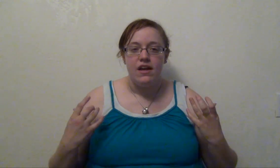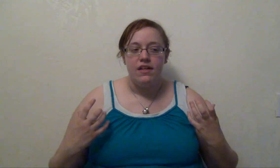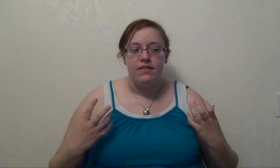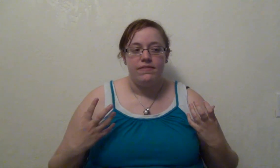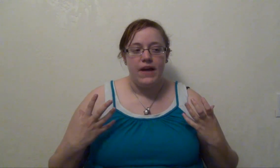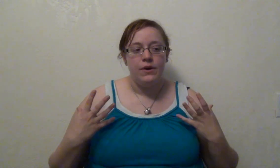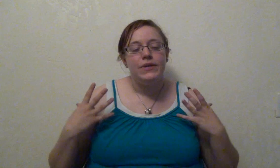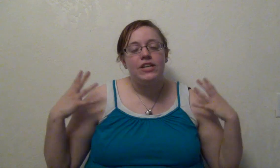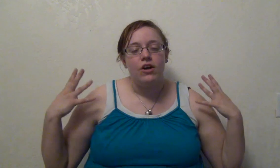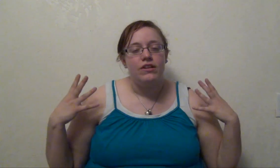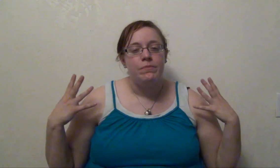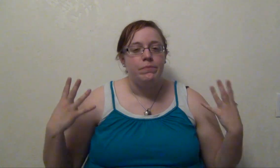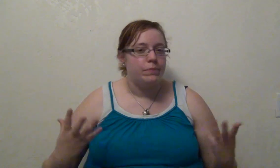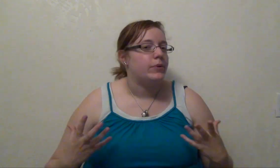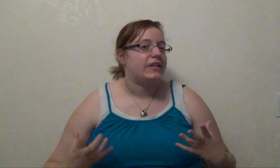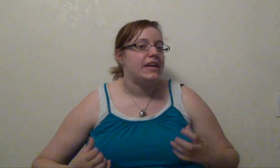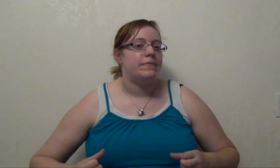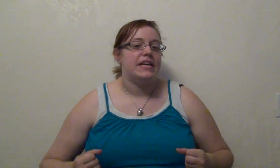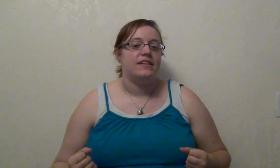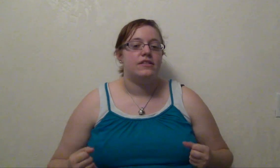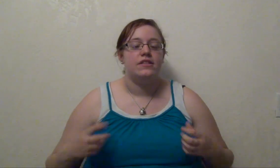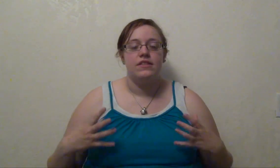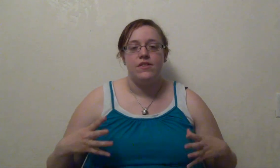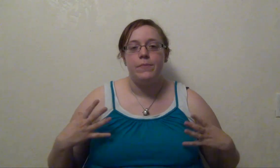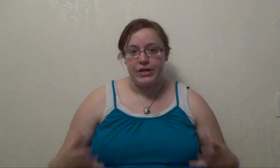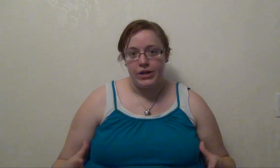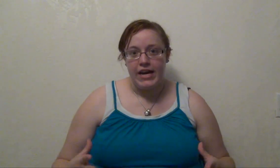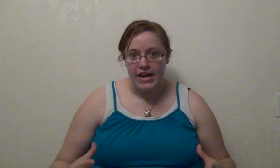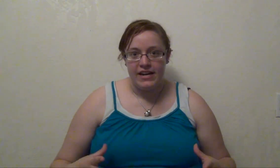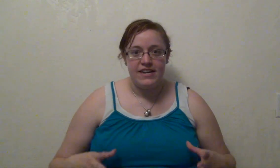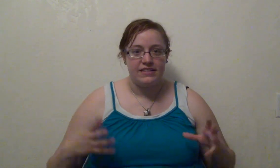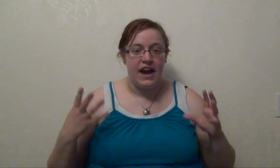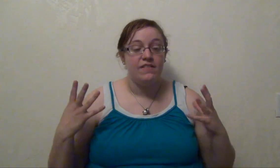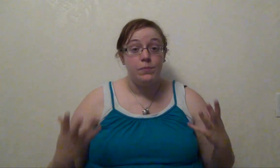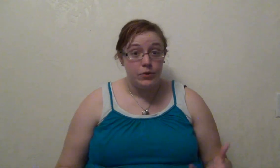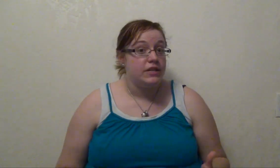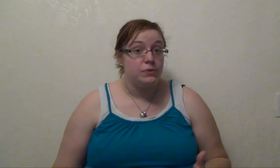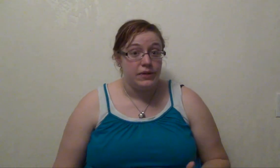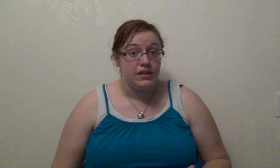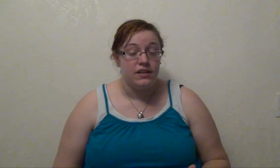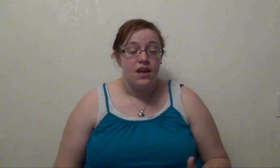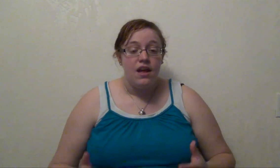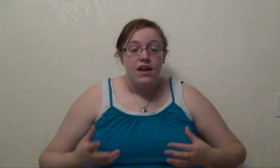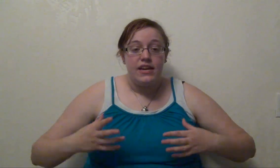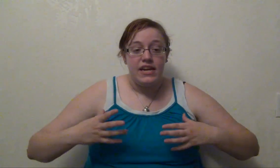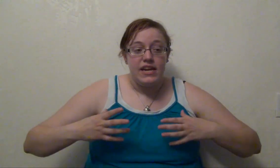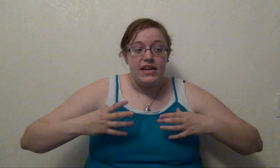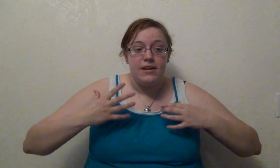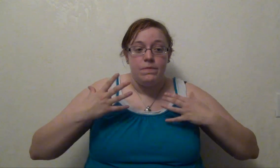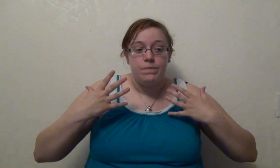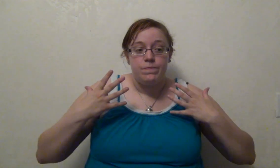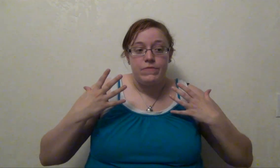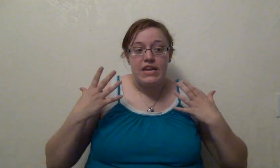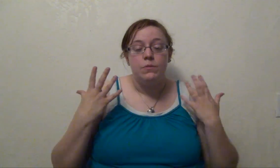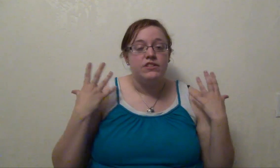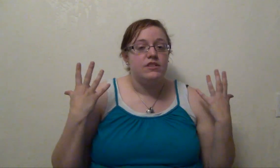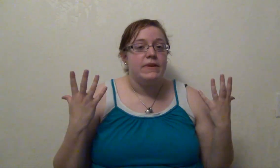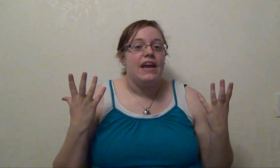I don't want to call him bulky, but he's the bigger kid. He's kind of a bully to Will. He, he wants to be